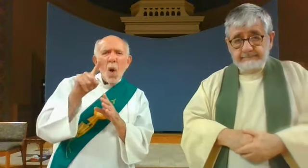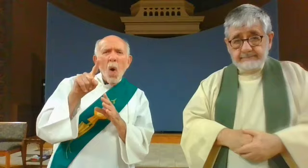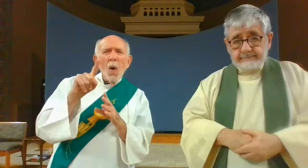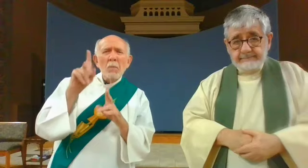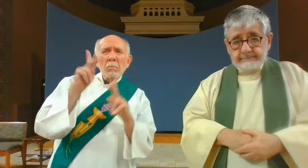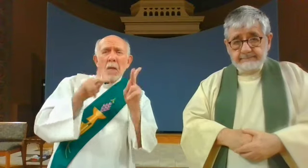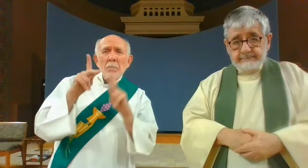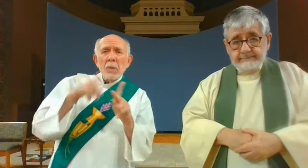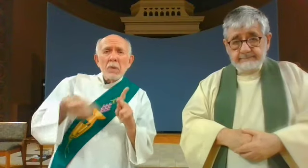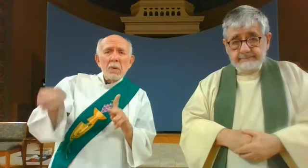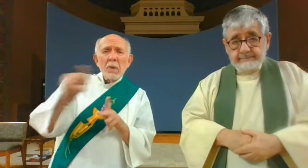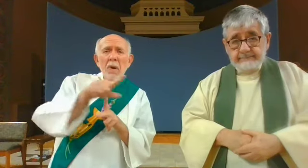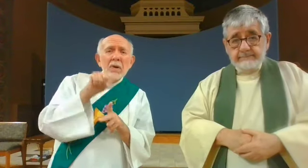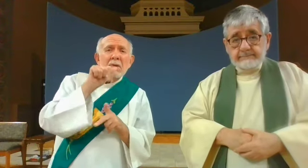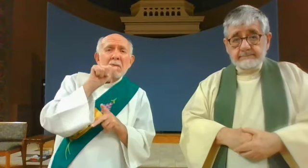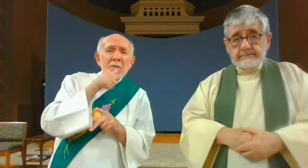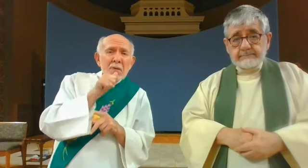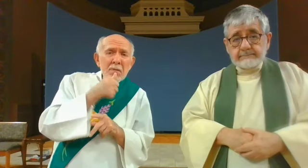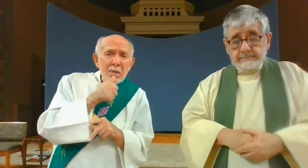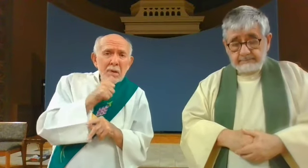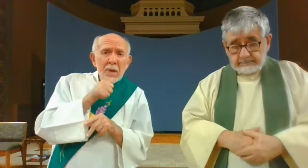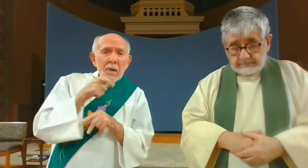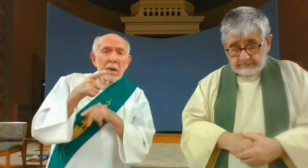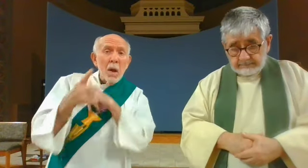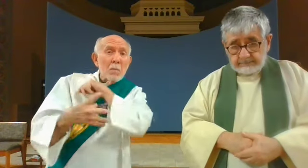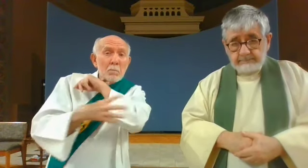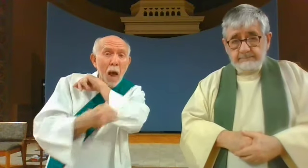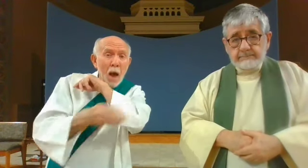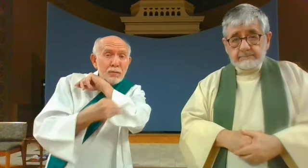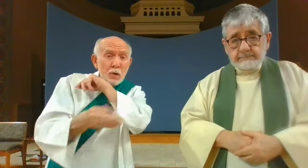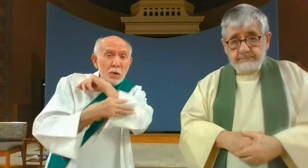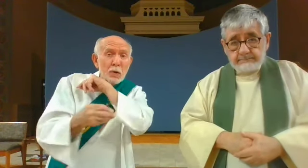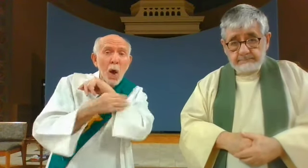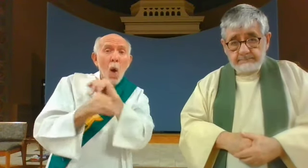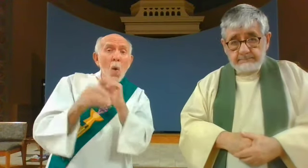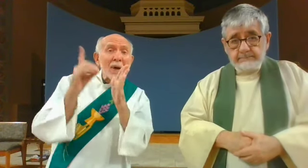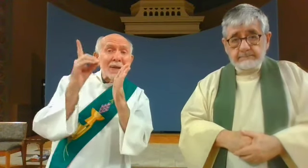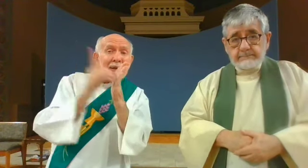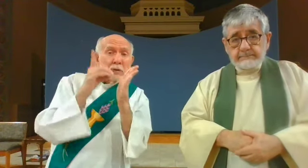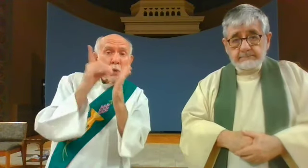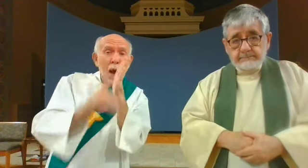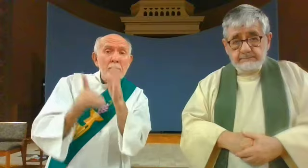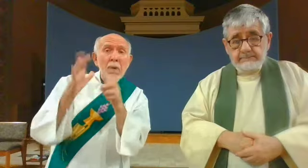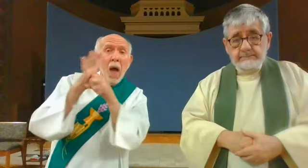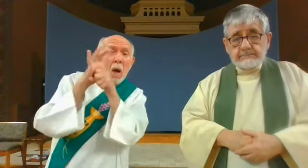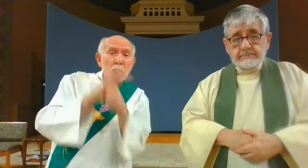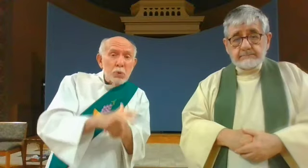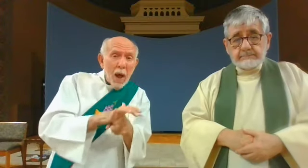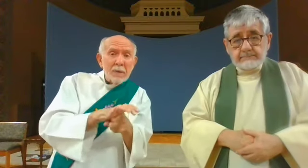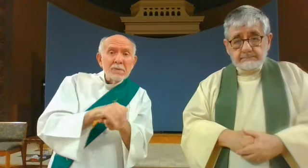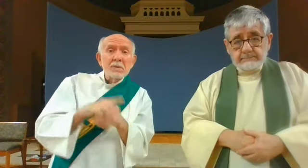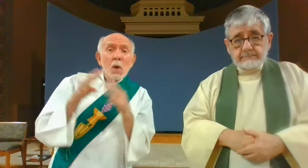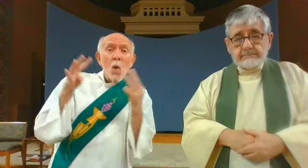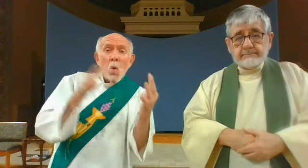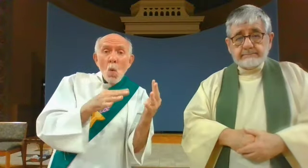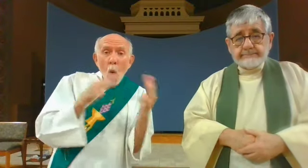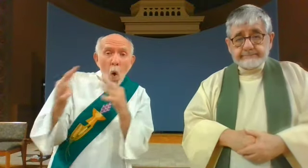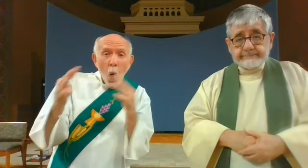for people who are suffering from poverty or discrimination and oppression in war